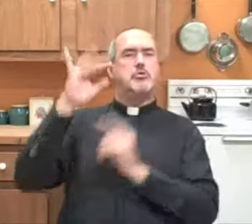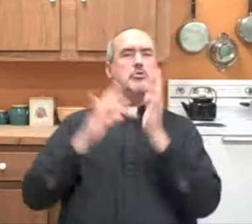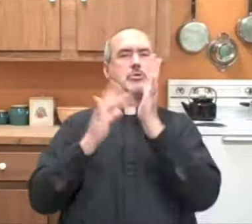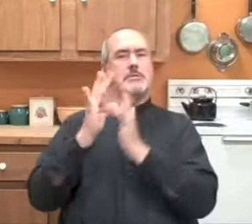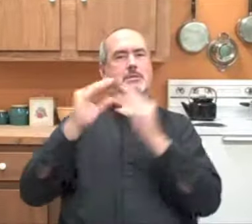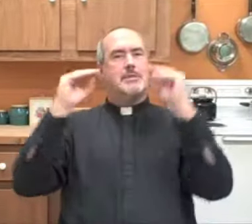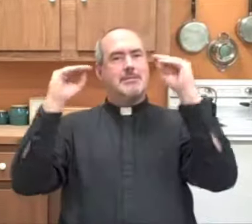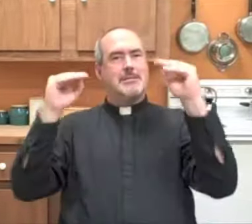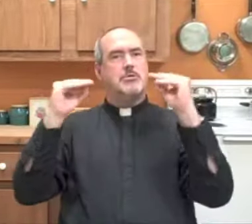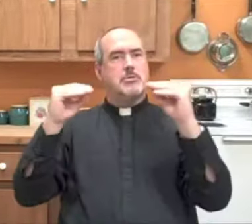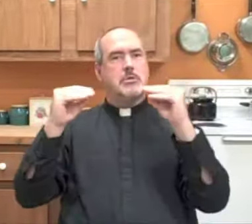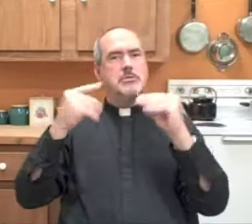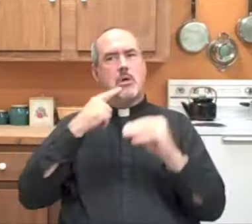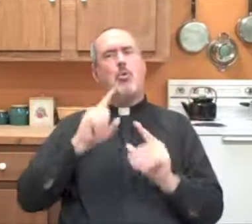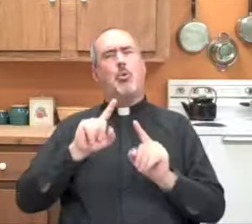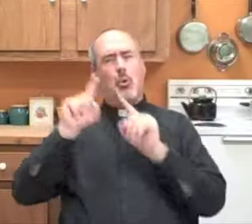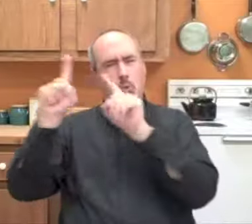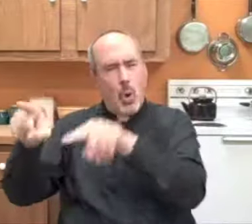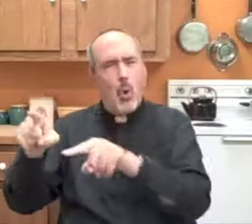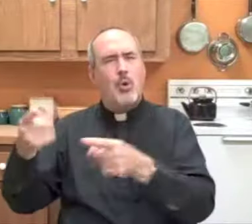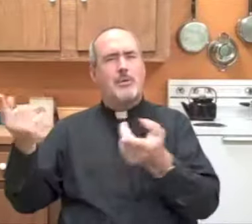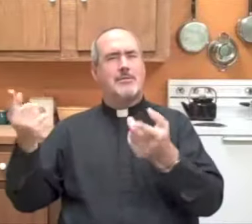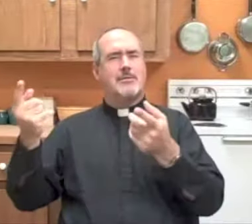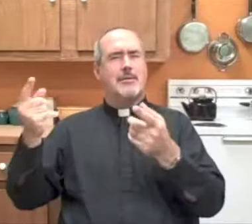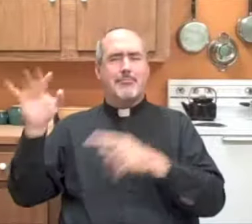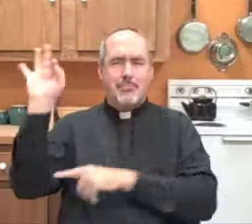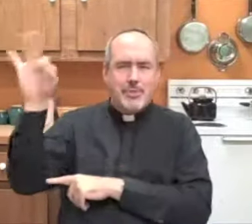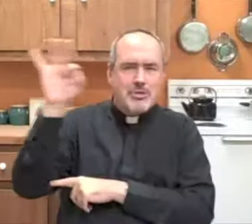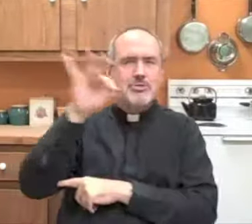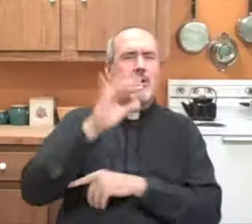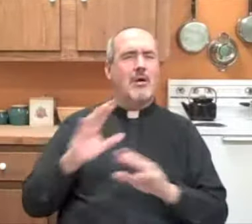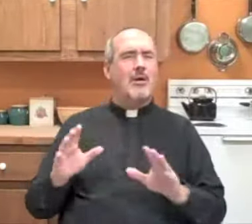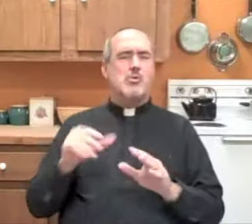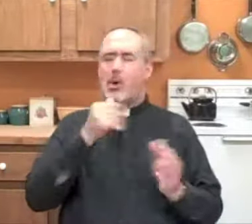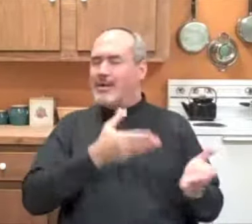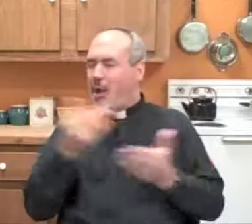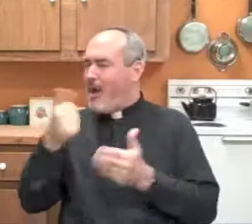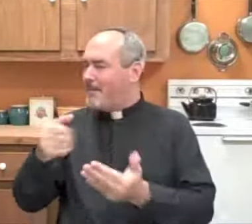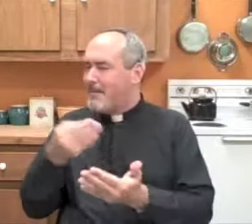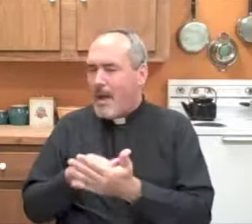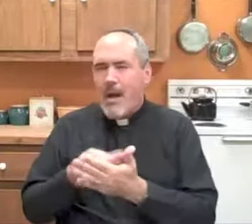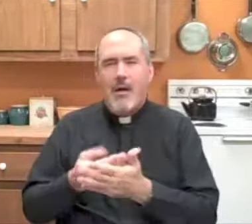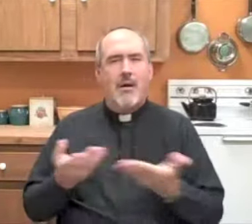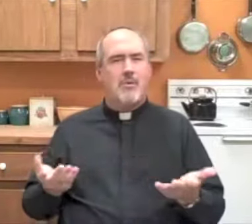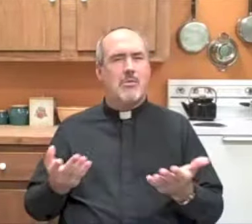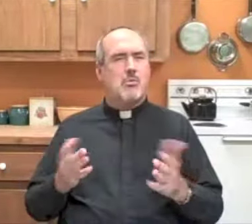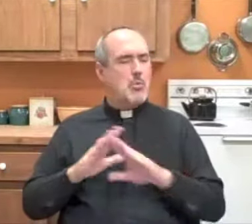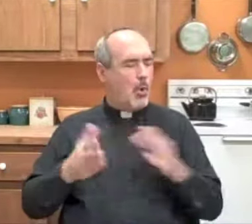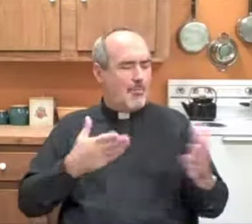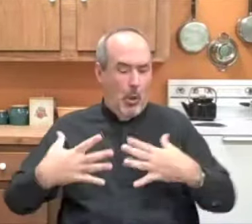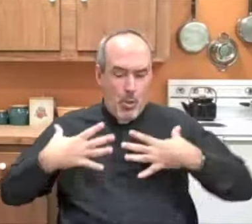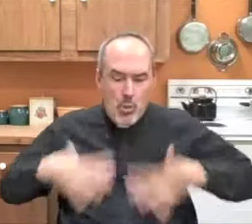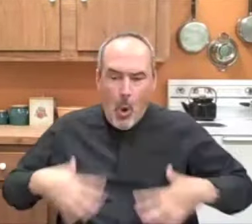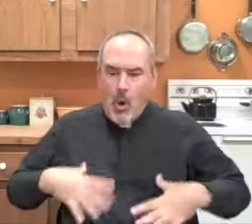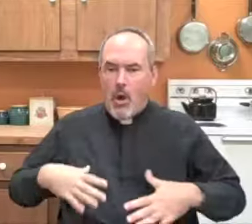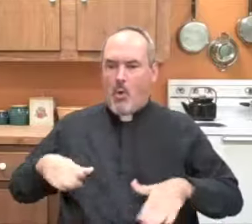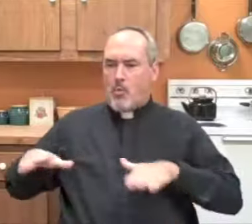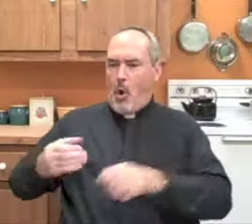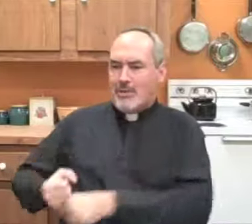I remember hearing a priest talk about Jesus' teachings, where he said, Go preach. You don't need money. You don't need